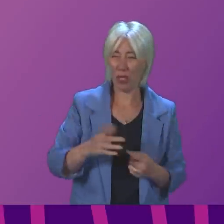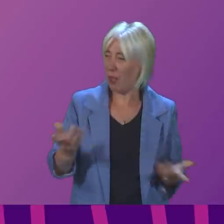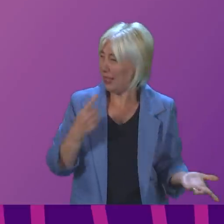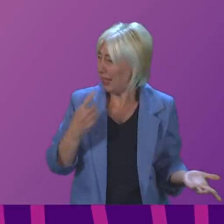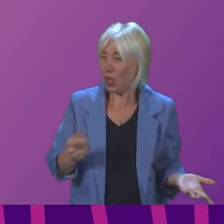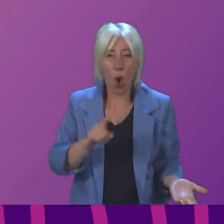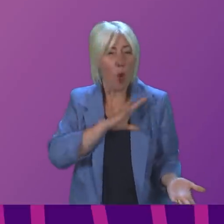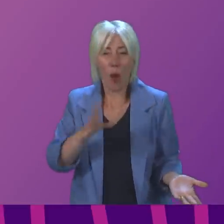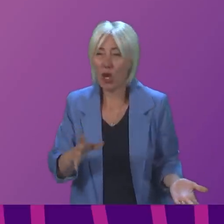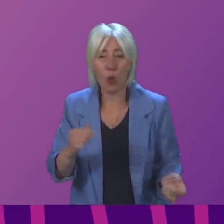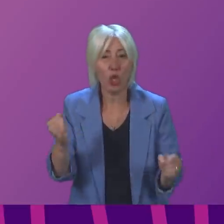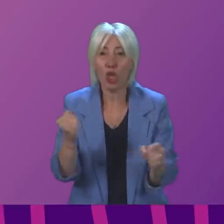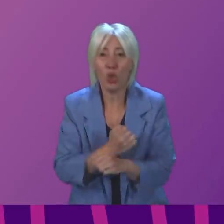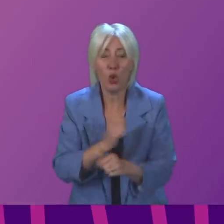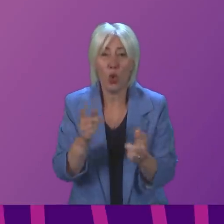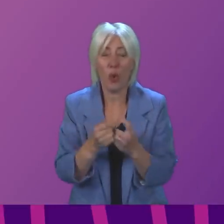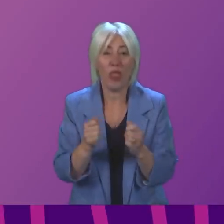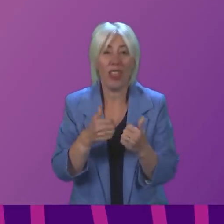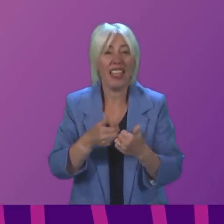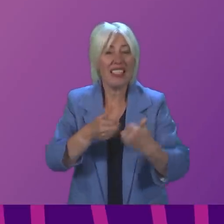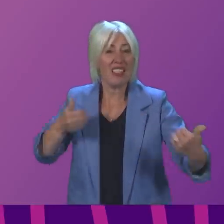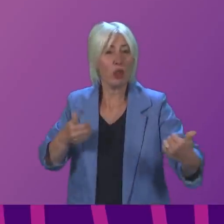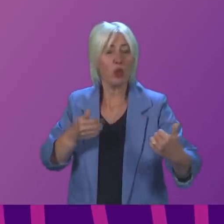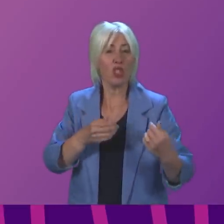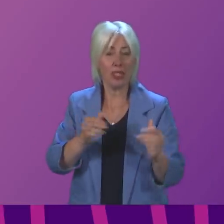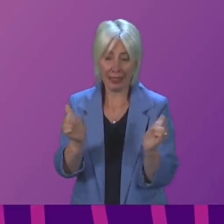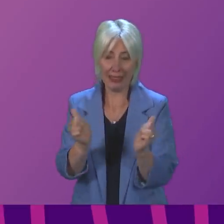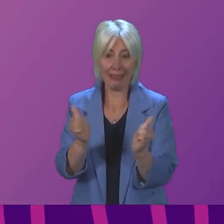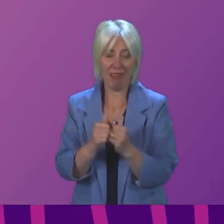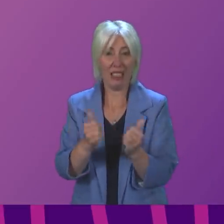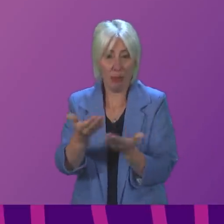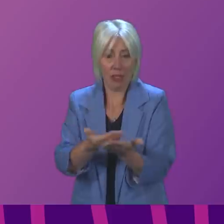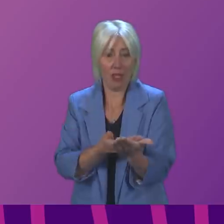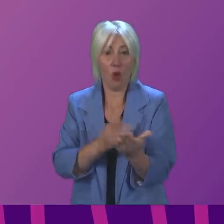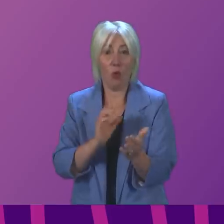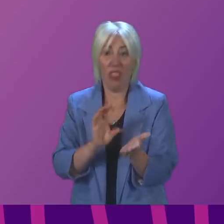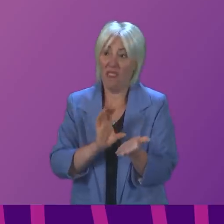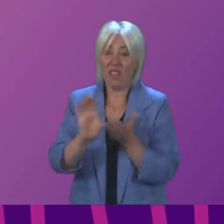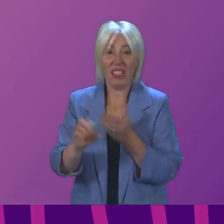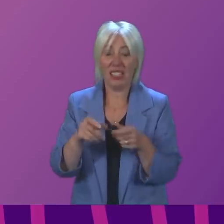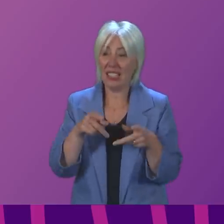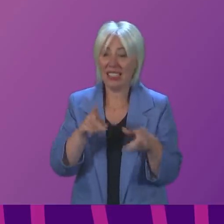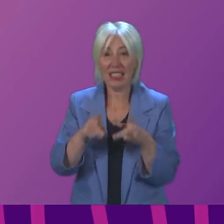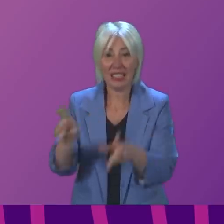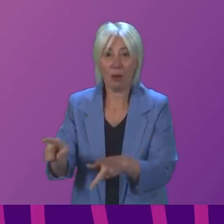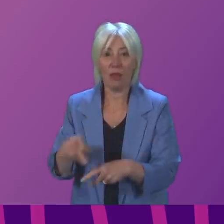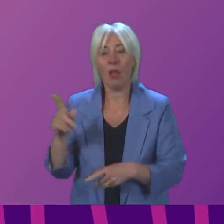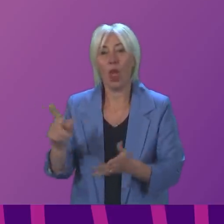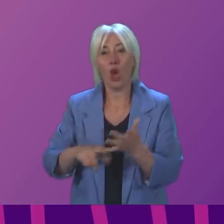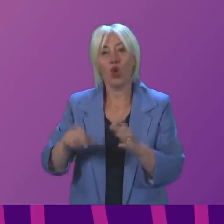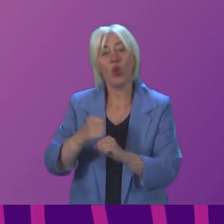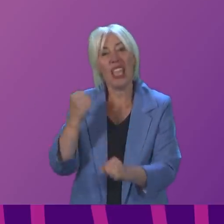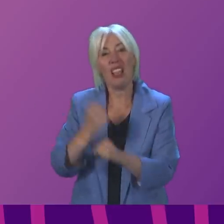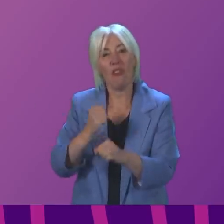these things in line with the devolution settlement, in line with the established funding mechanisms, rather than of a UK government for political reasons,